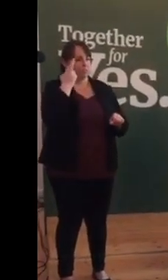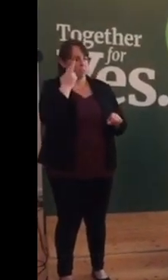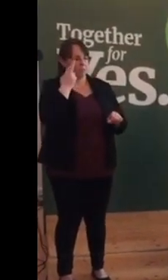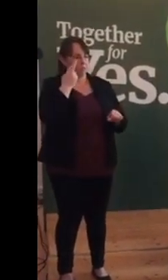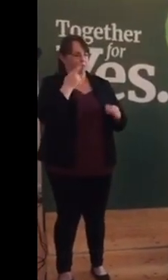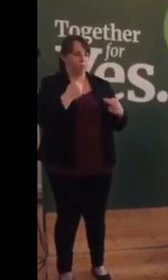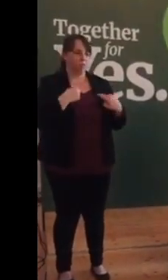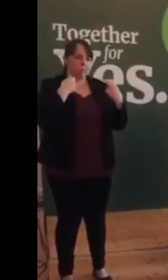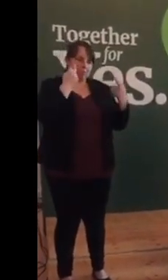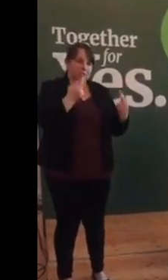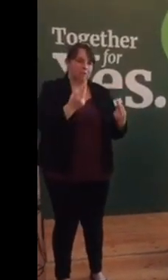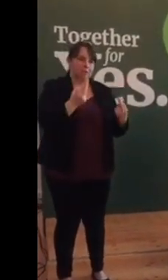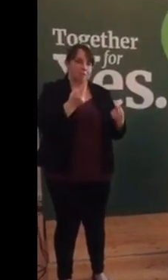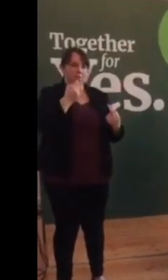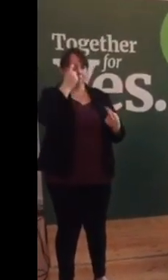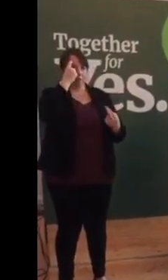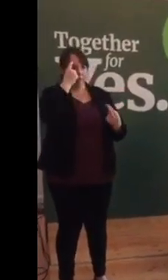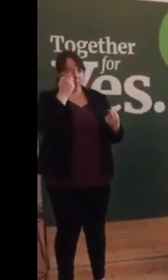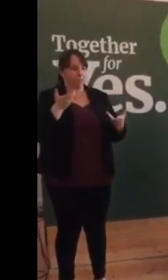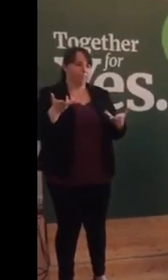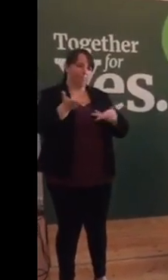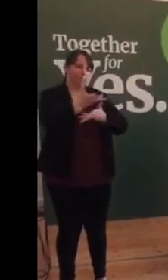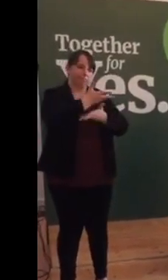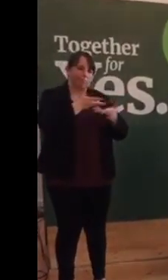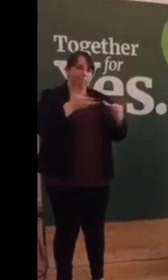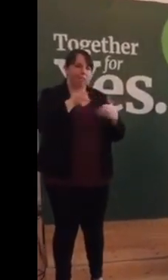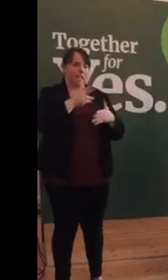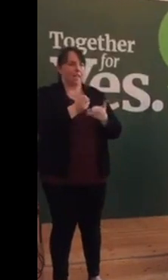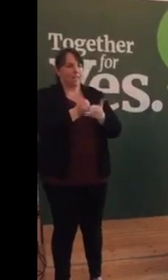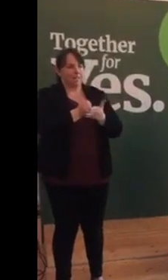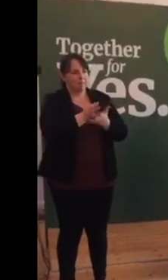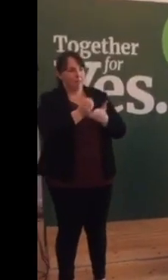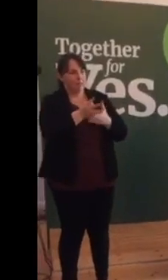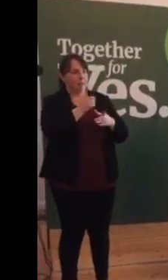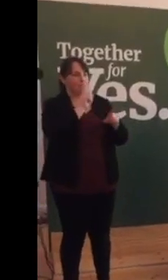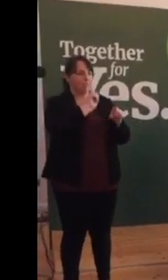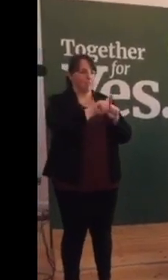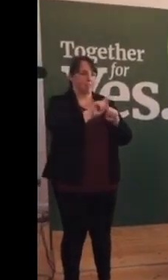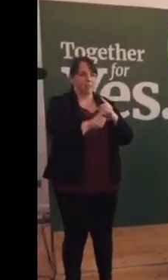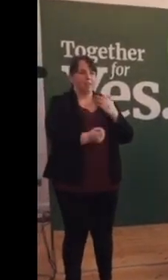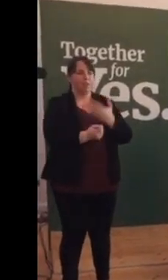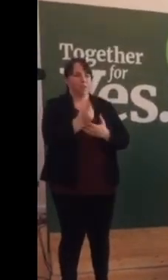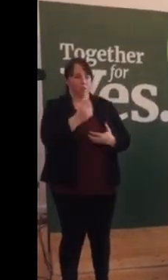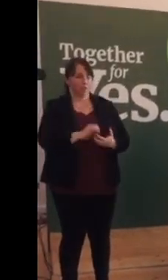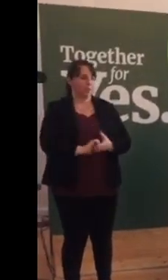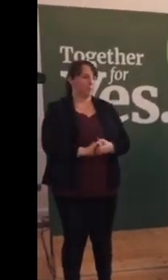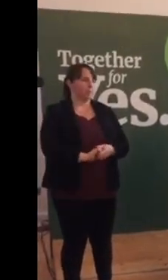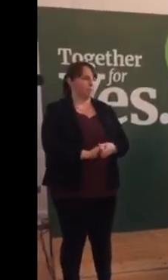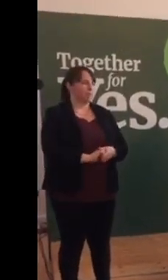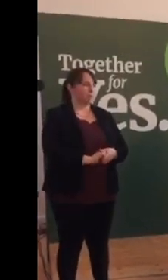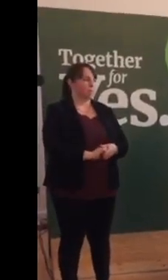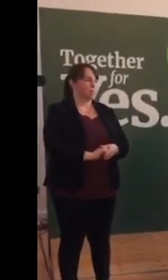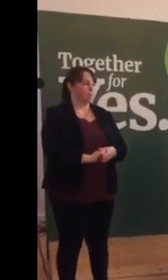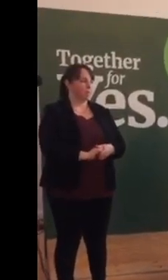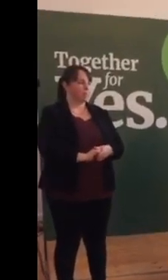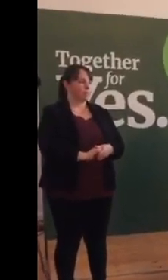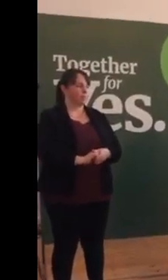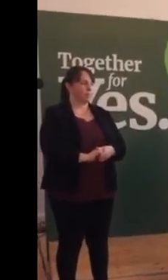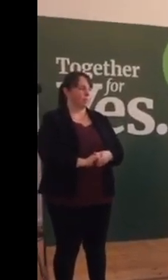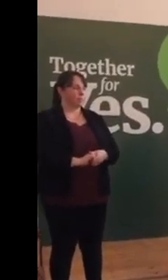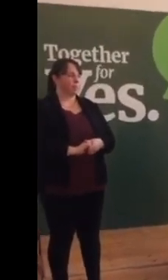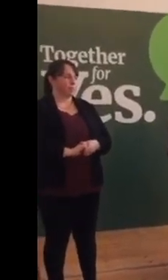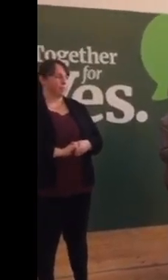rational discussion that explains the various issues. I'm asking this